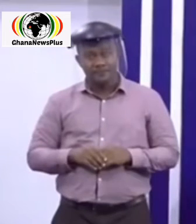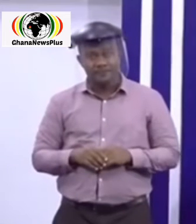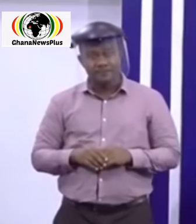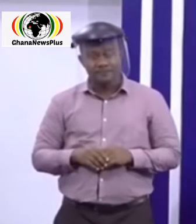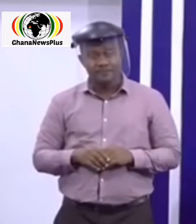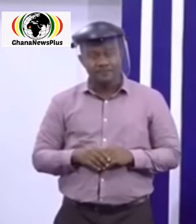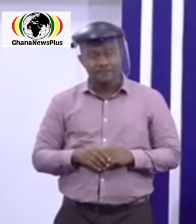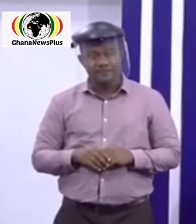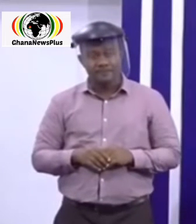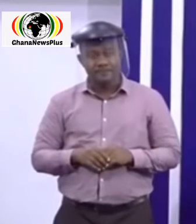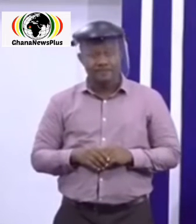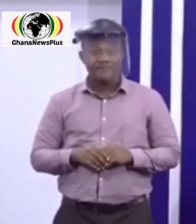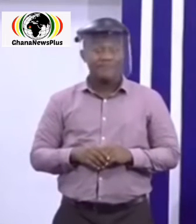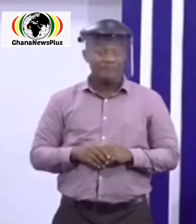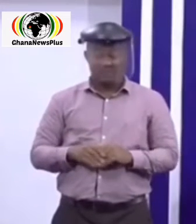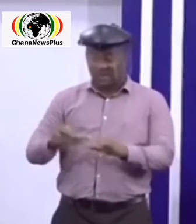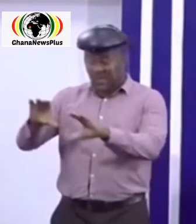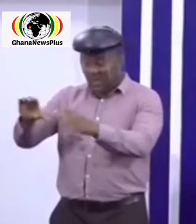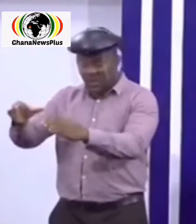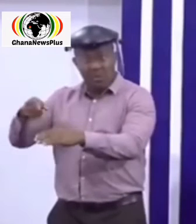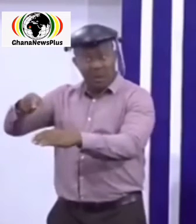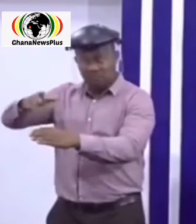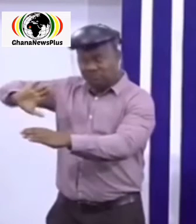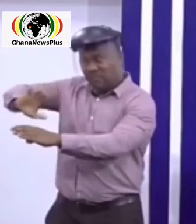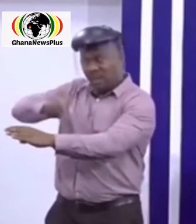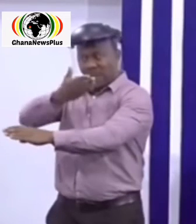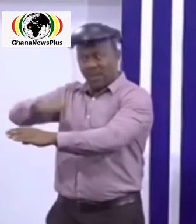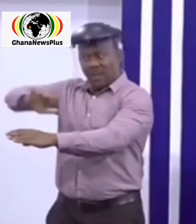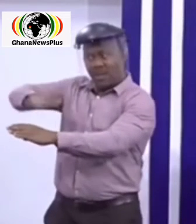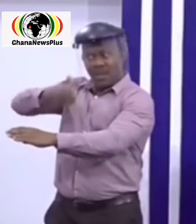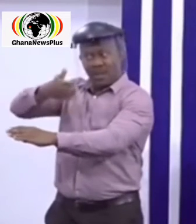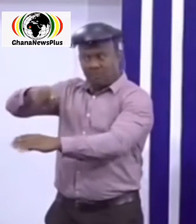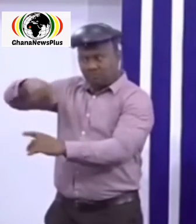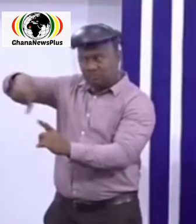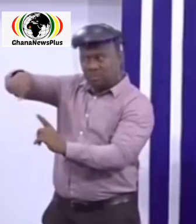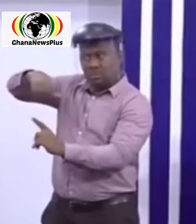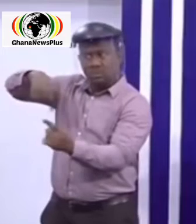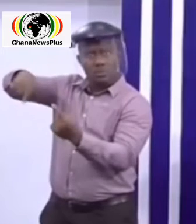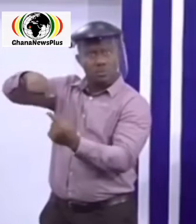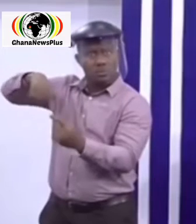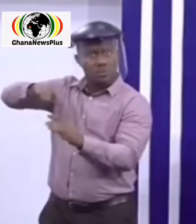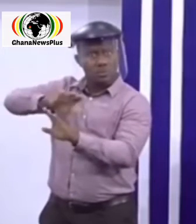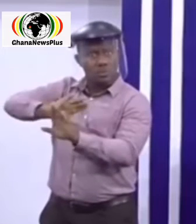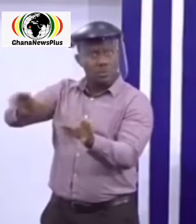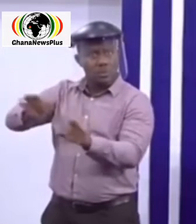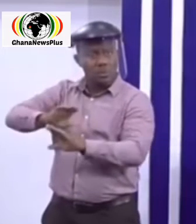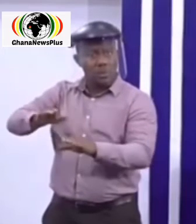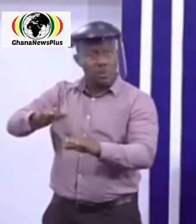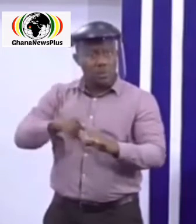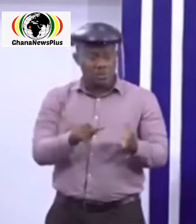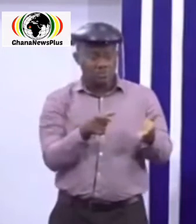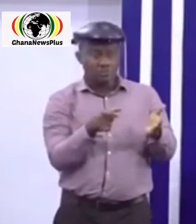discourage singing in groups pre-recorded songs or solos should be used